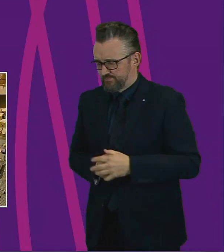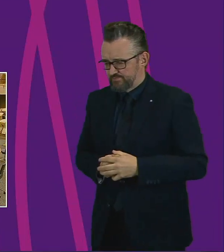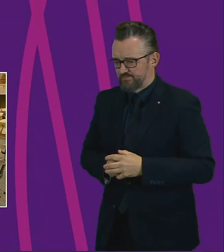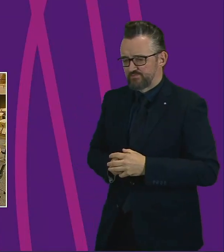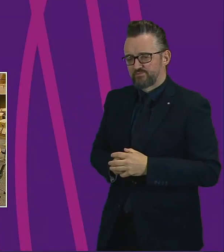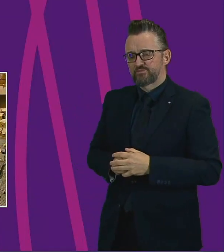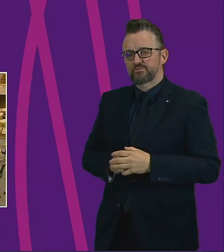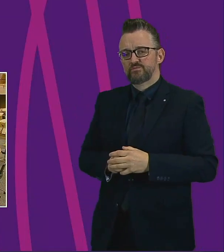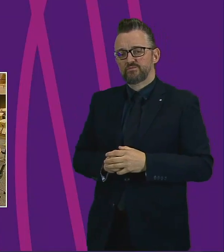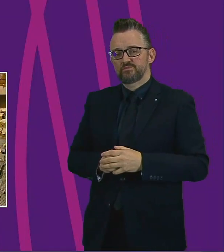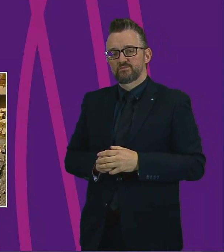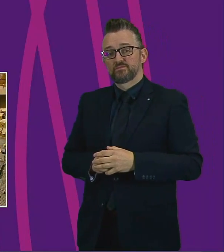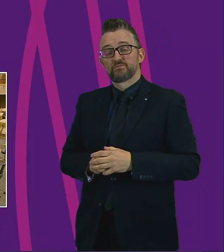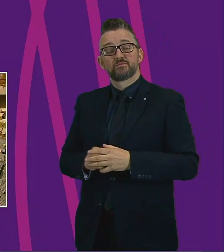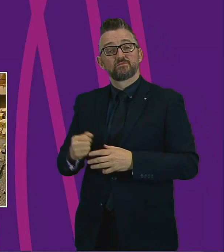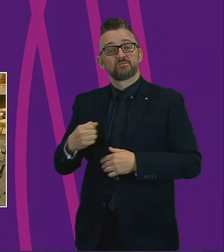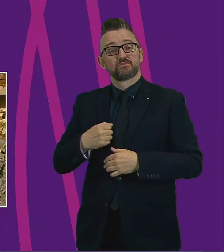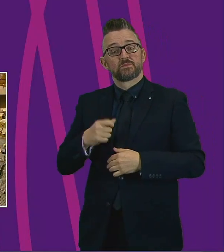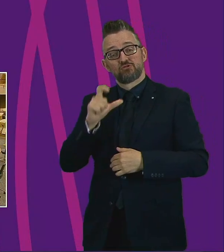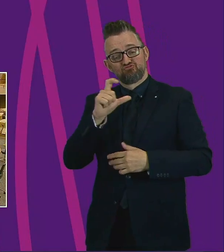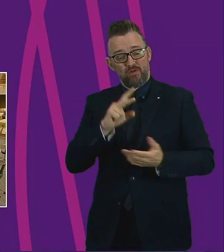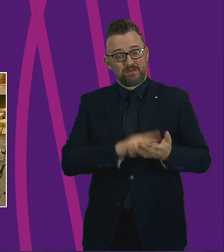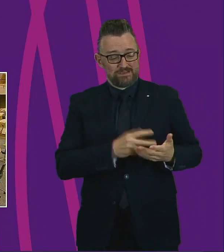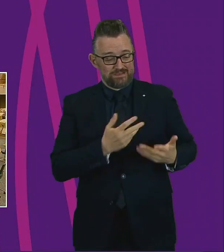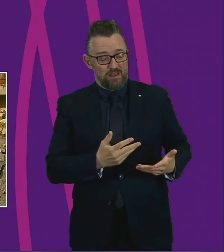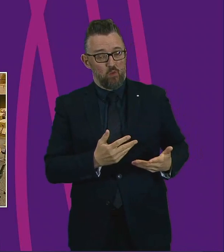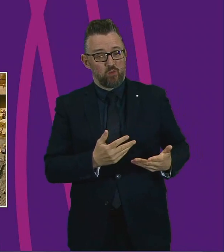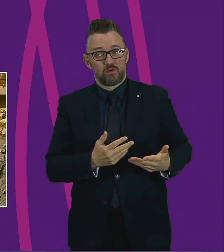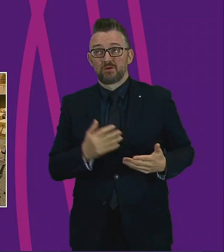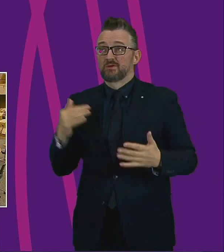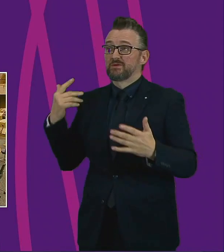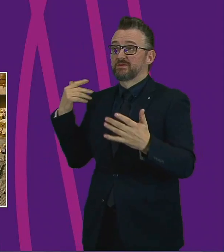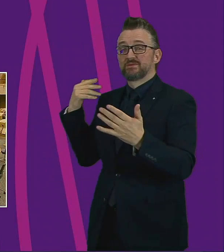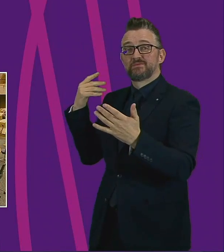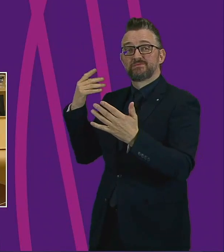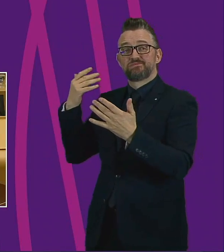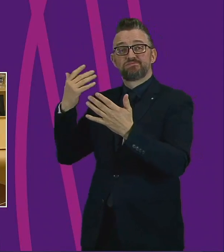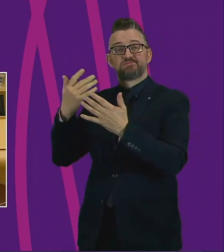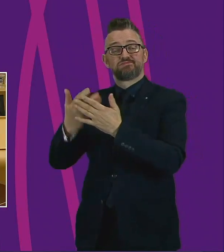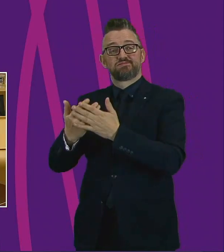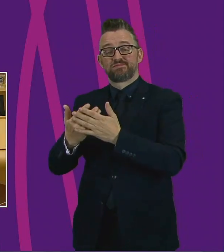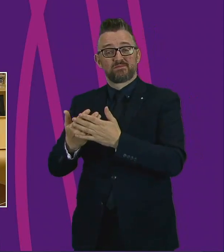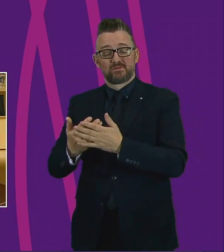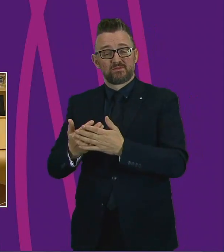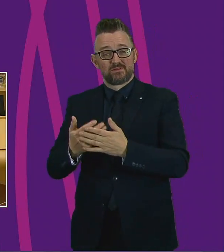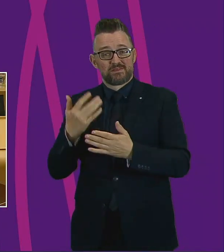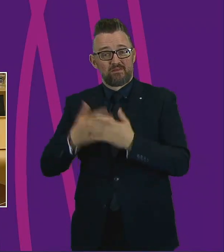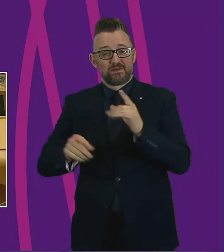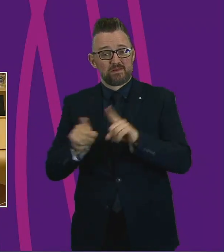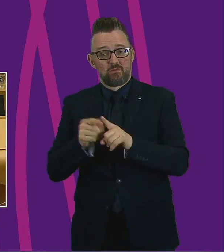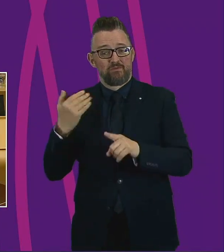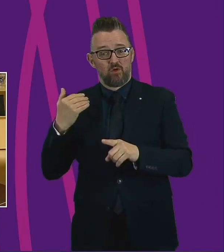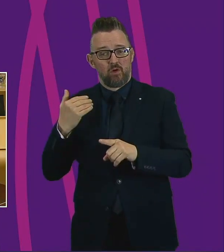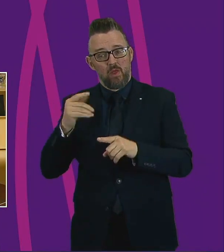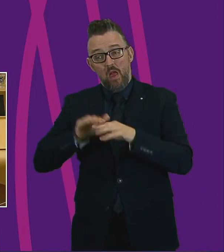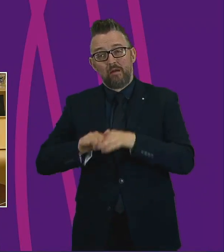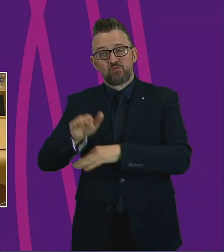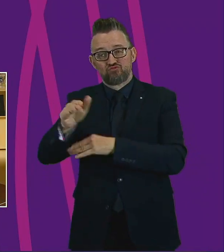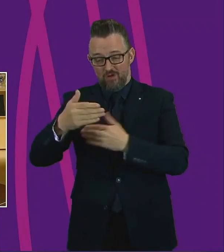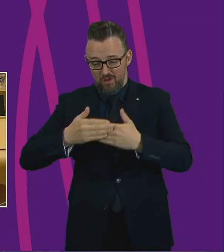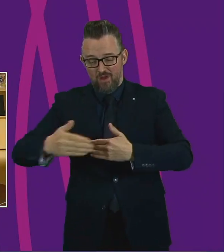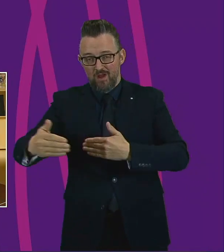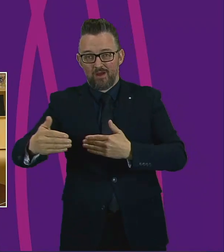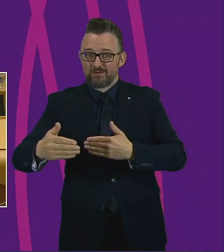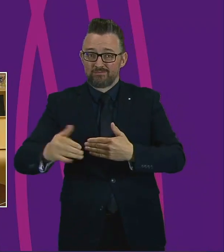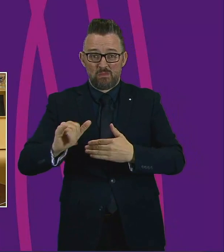There has been nothing like it in our lifetime and there will be nothing like it in the time to come as we plan the way forward. And we know that we